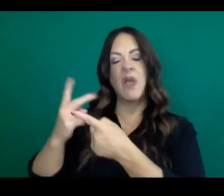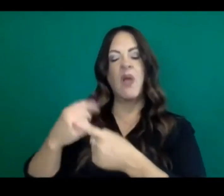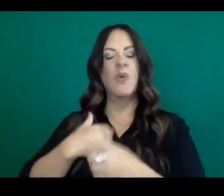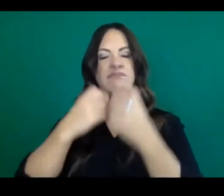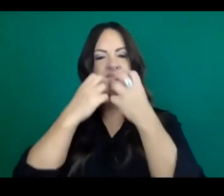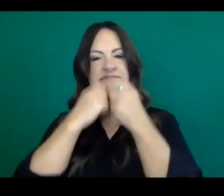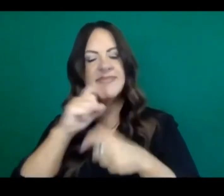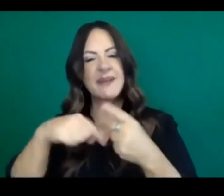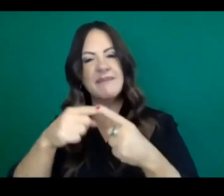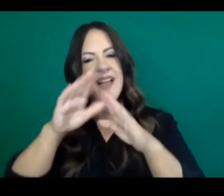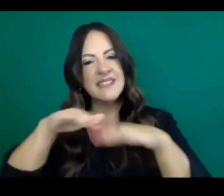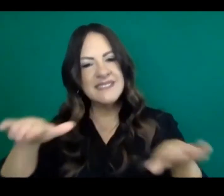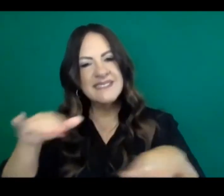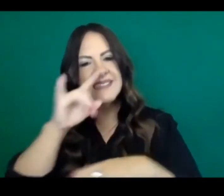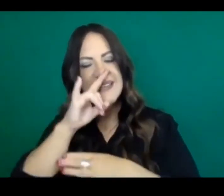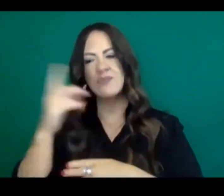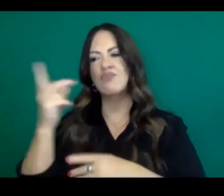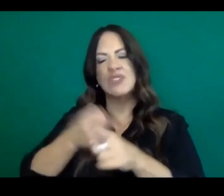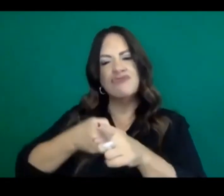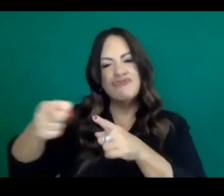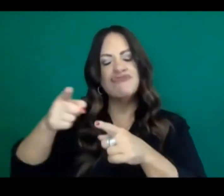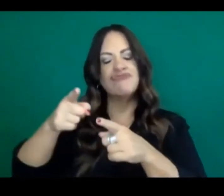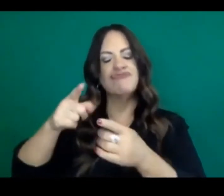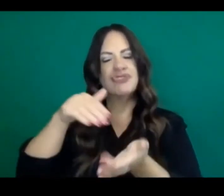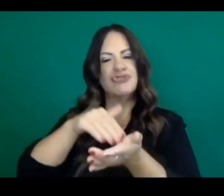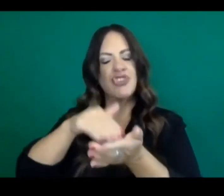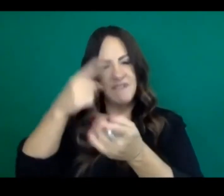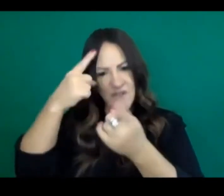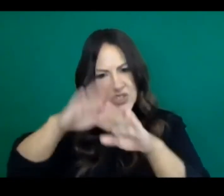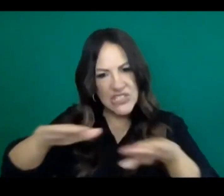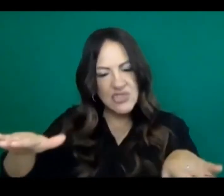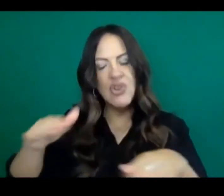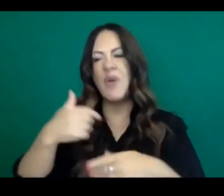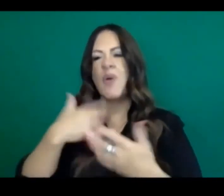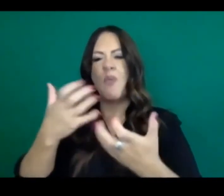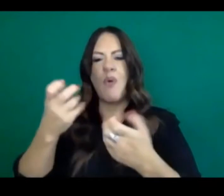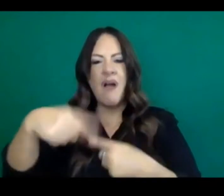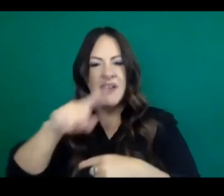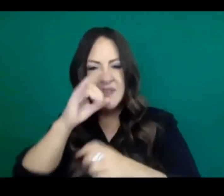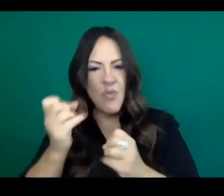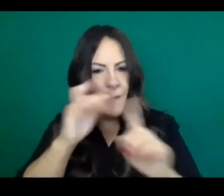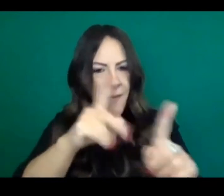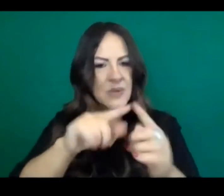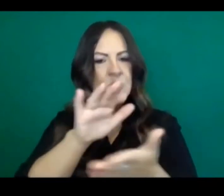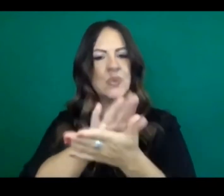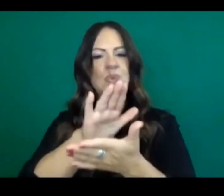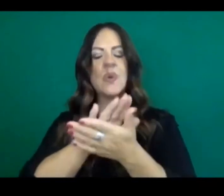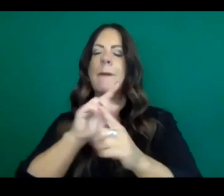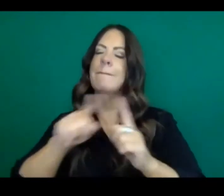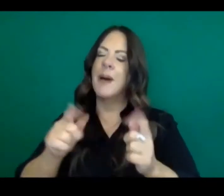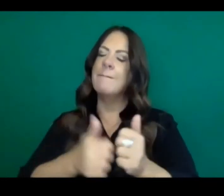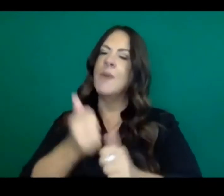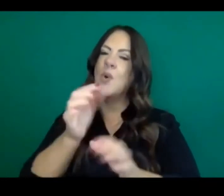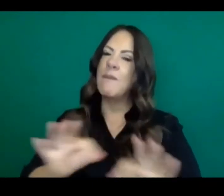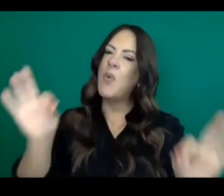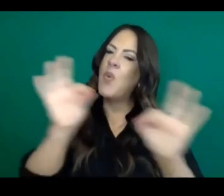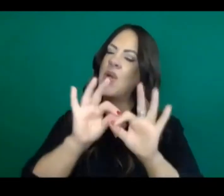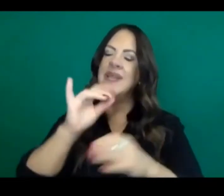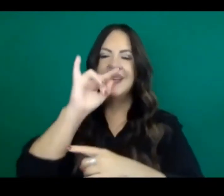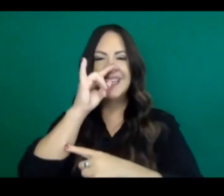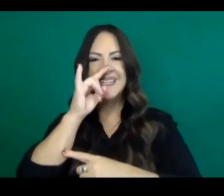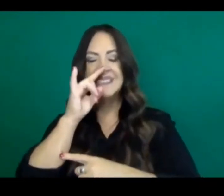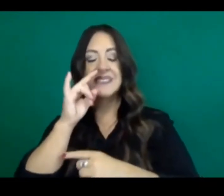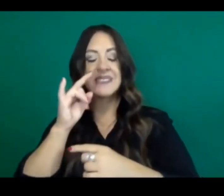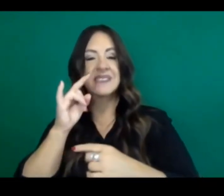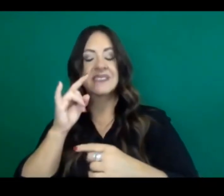back to schools, but maintain a deep concern at making sure that they're safe environments